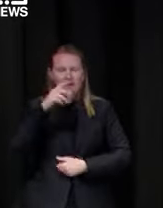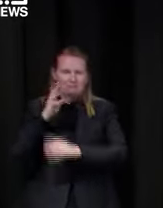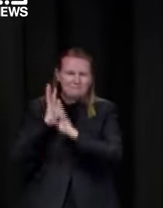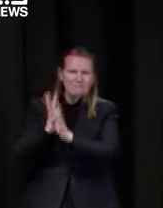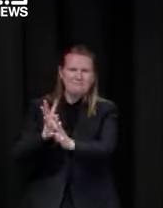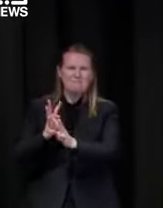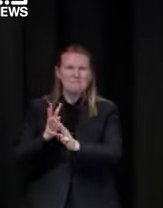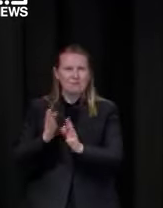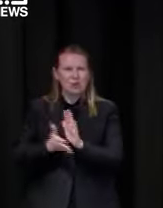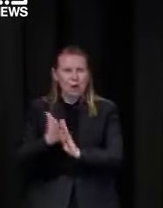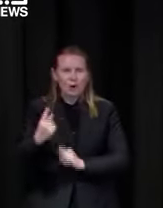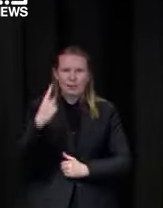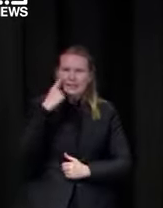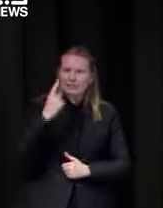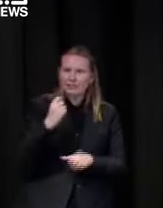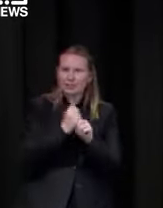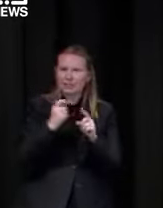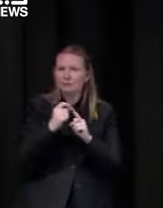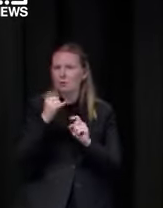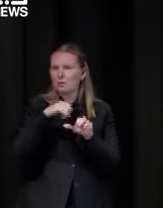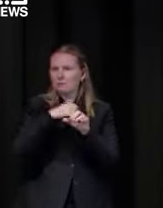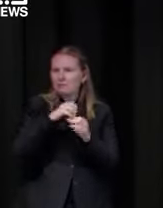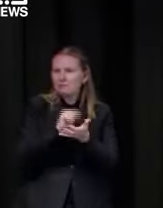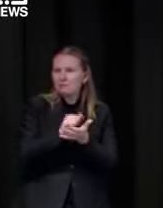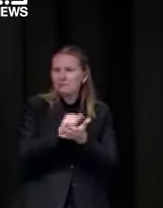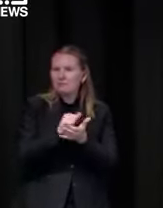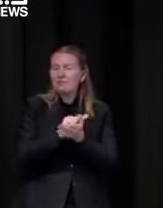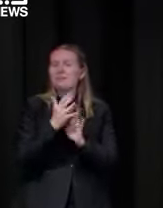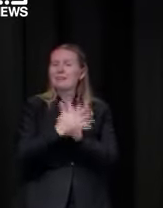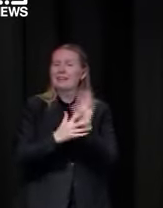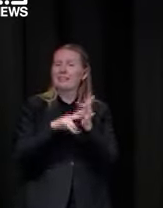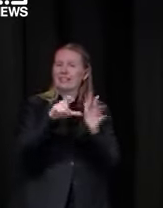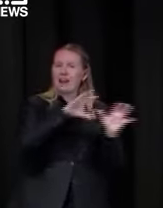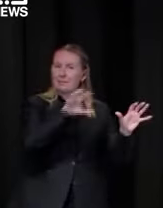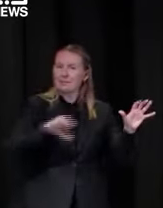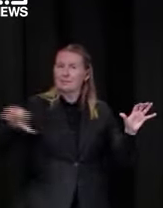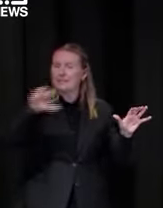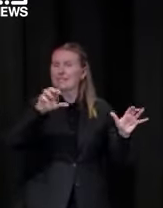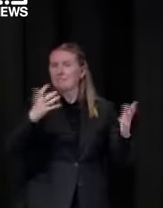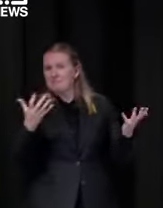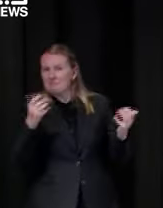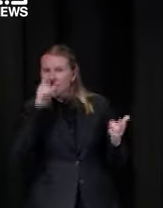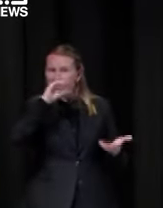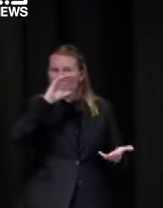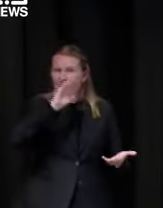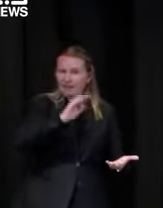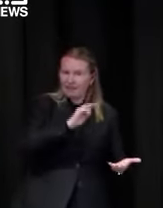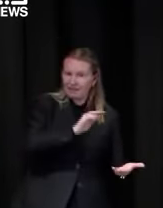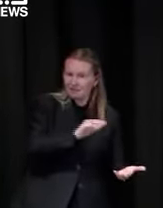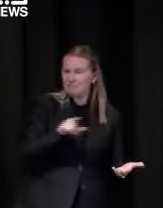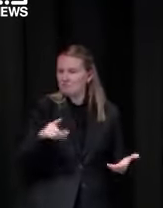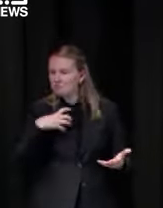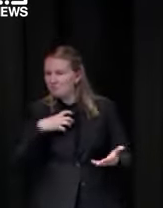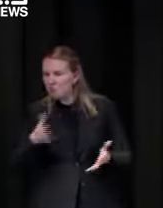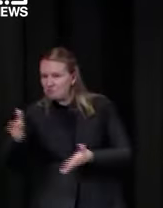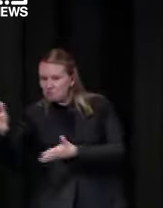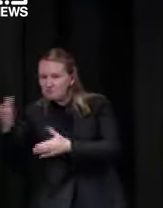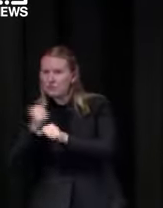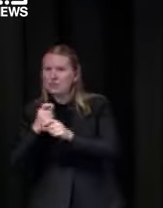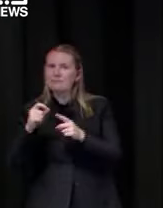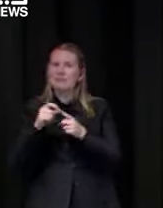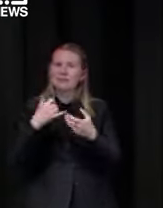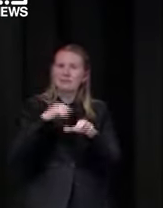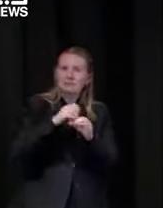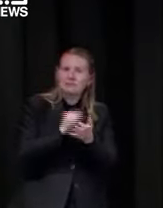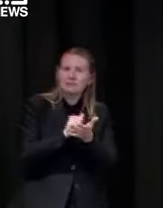uh and ours might even come down a bit but ultimately there is supply available in all three places pharmacy gp state